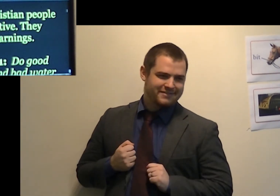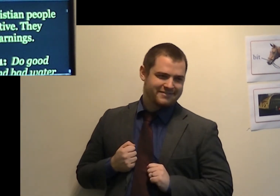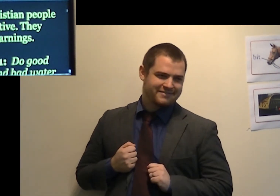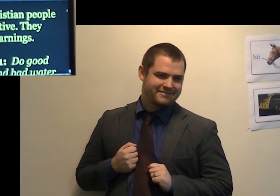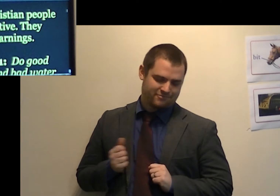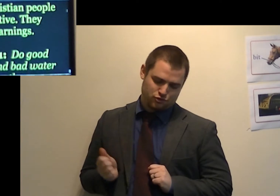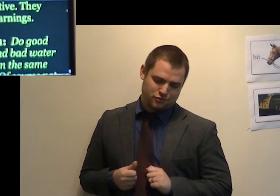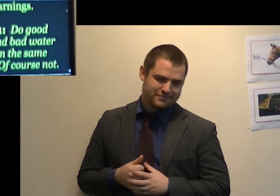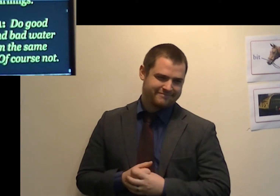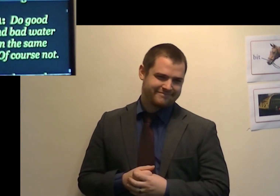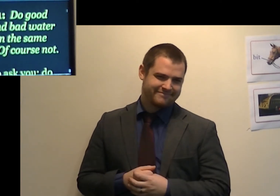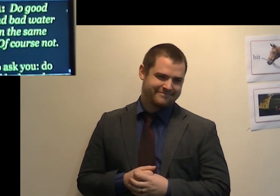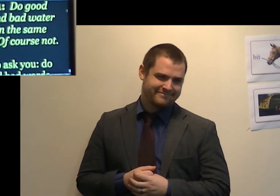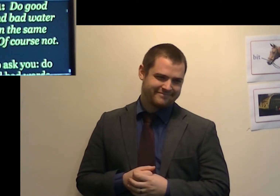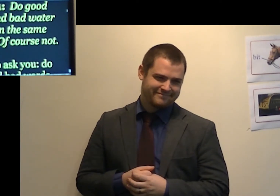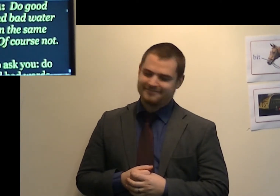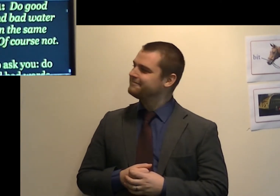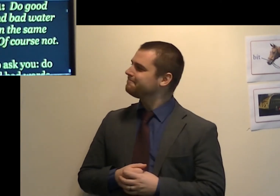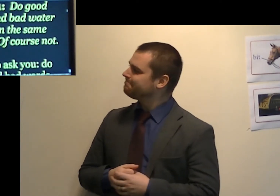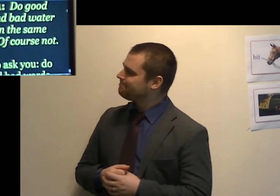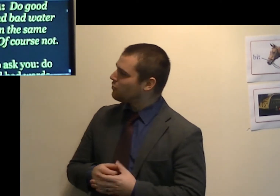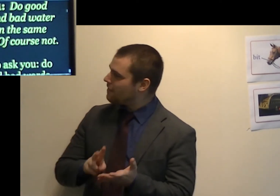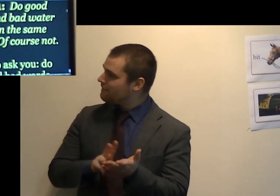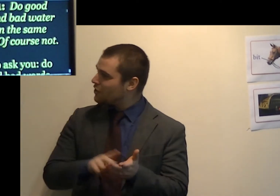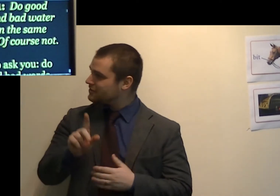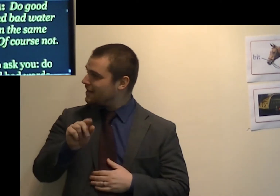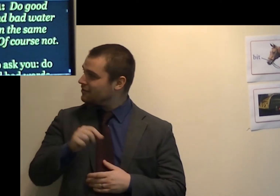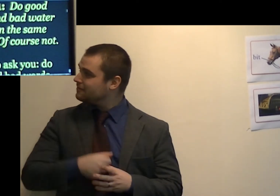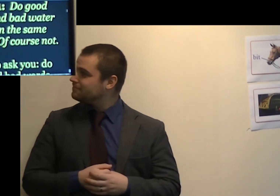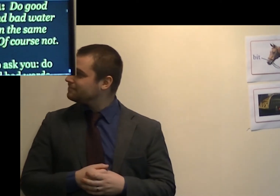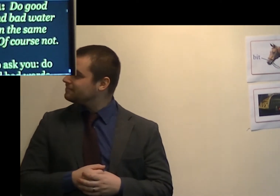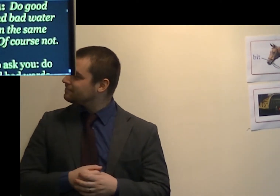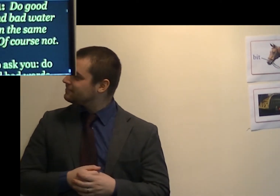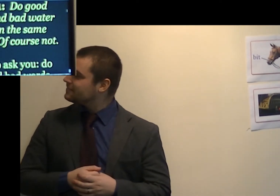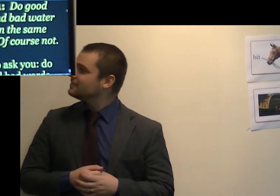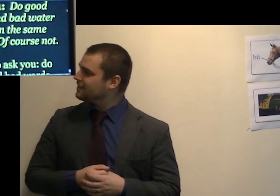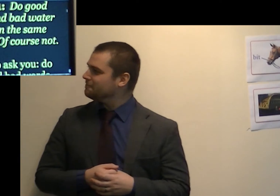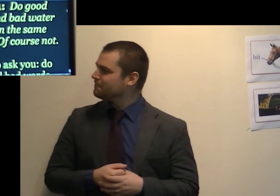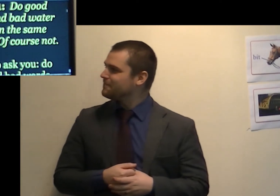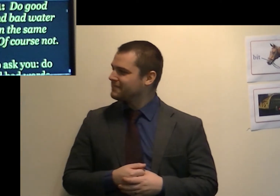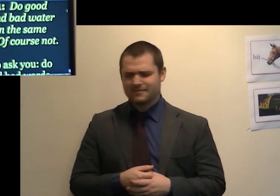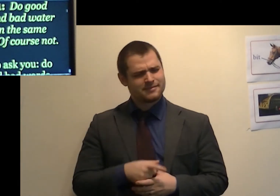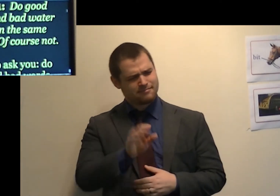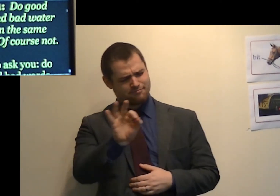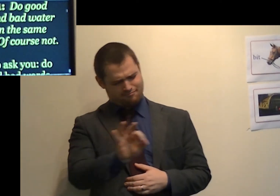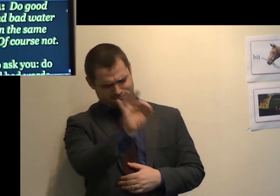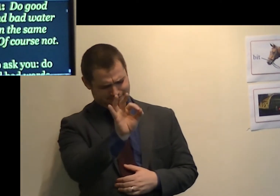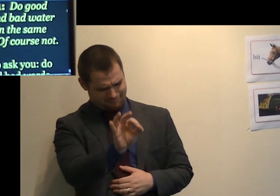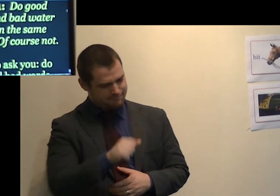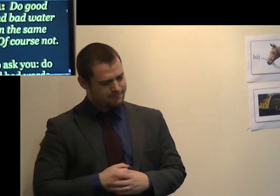Verse 11, quote, Do good water and bad water flow from the same